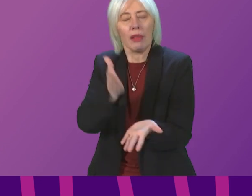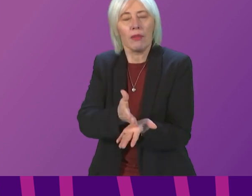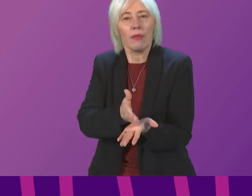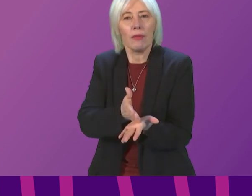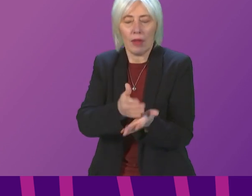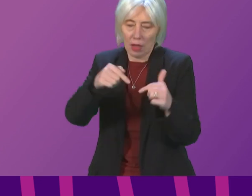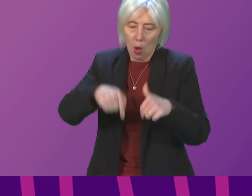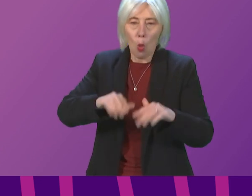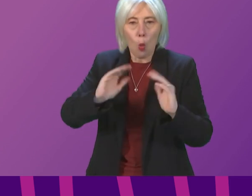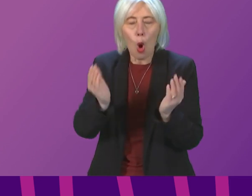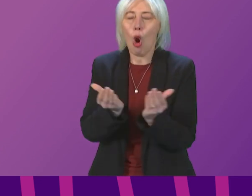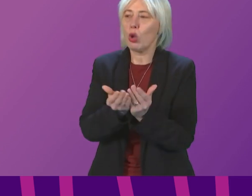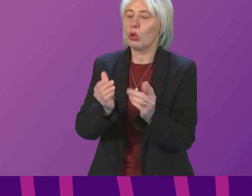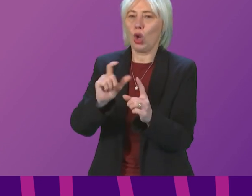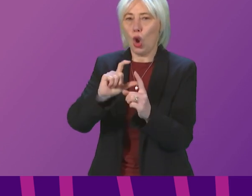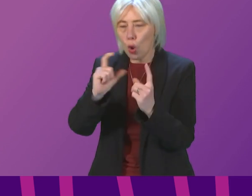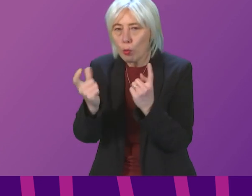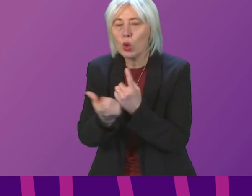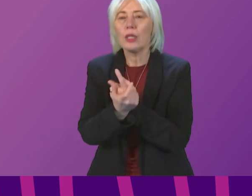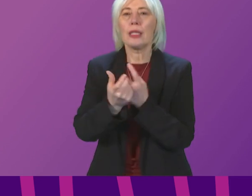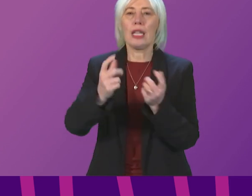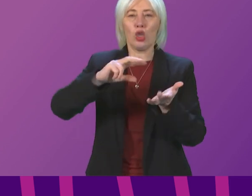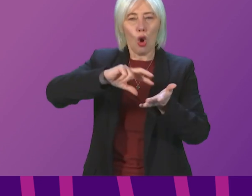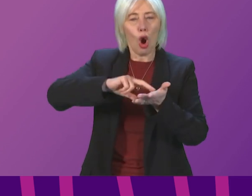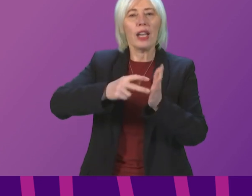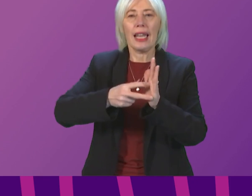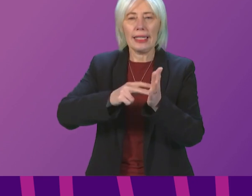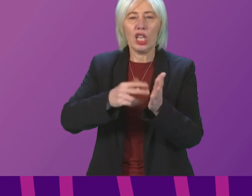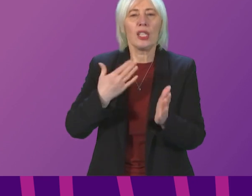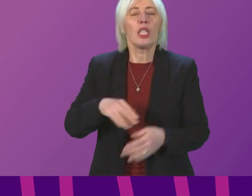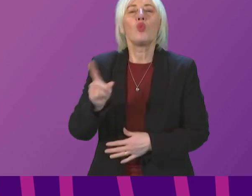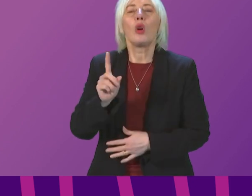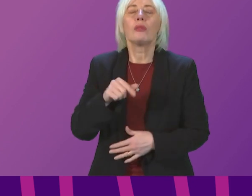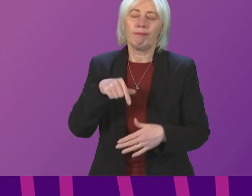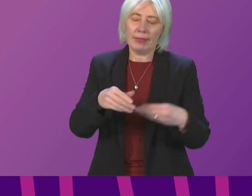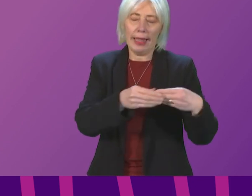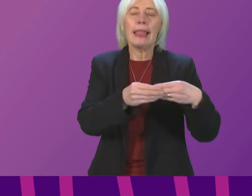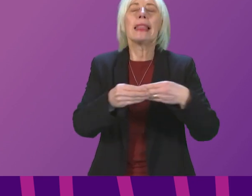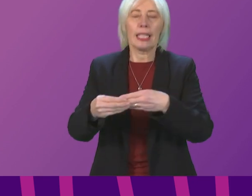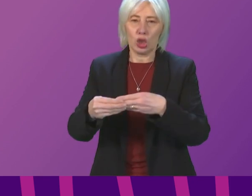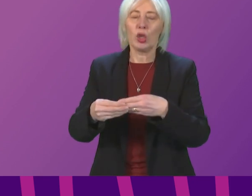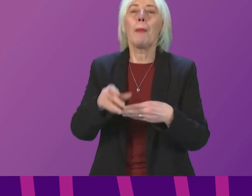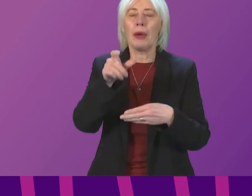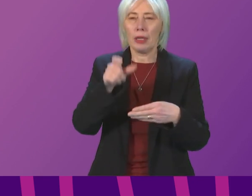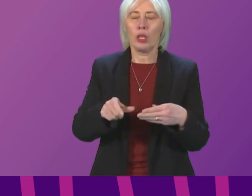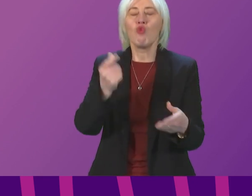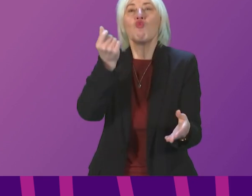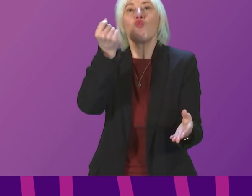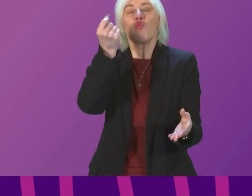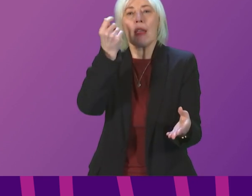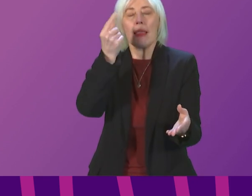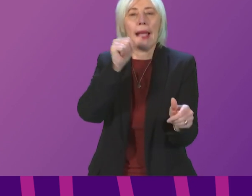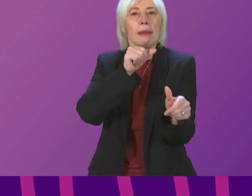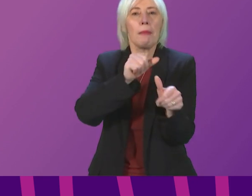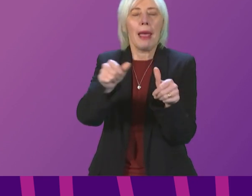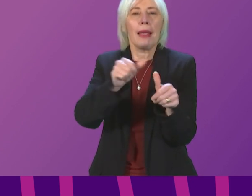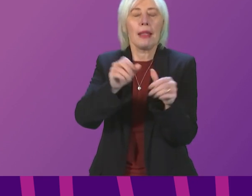our communities and organizations need leadership to realize a better and brighter